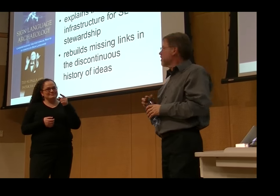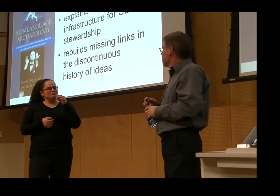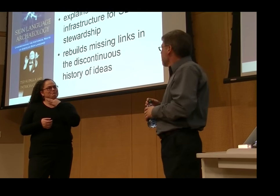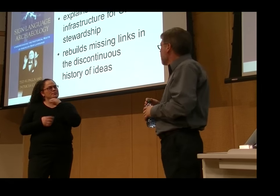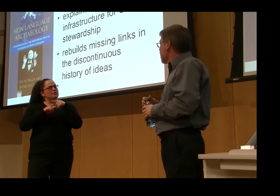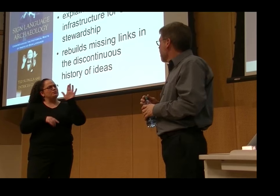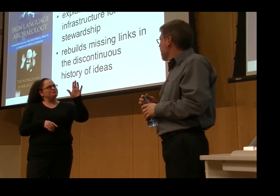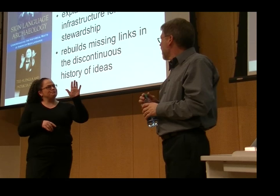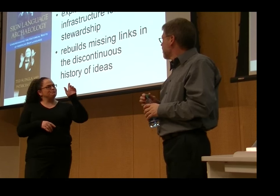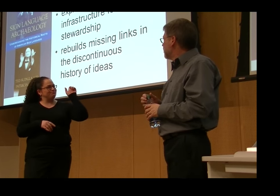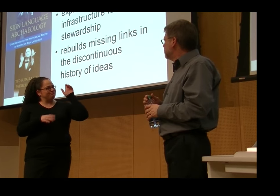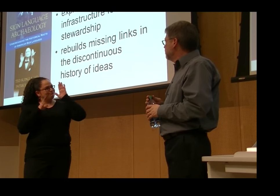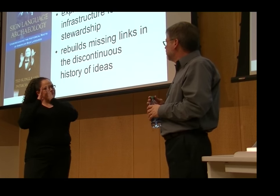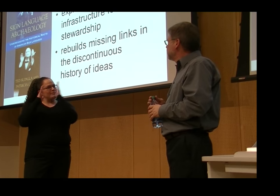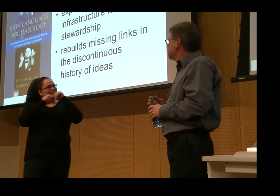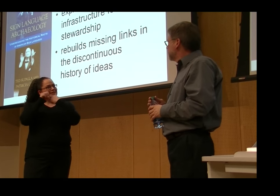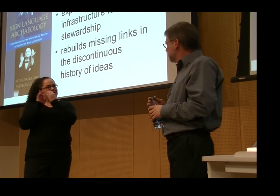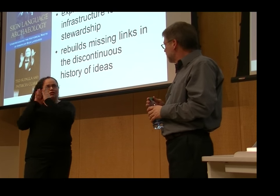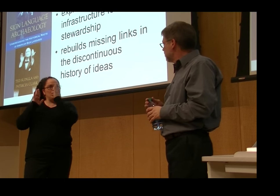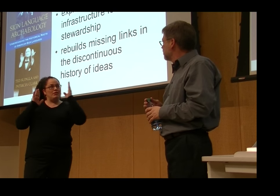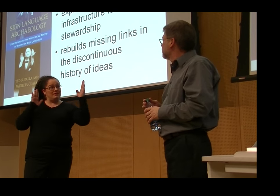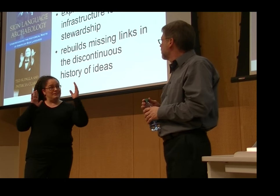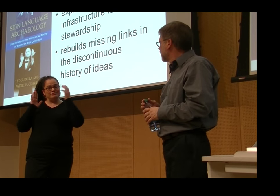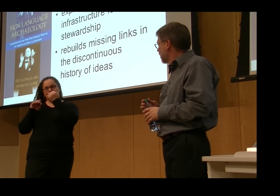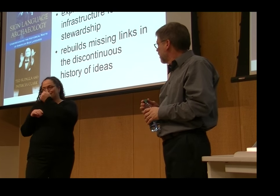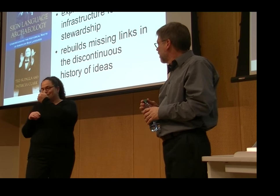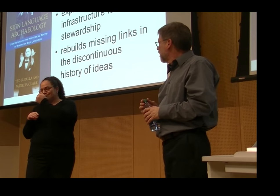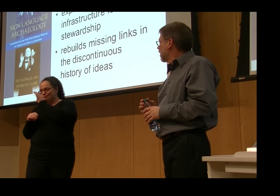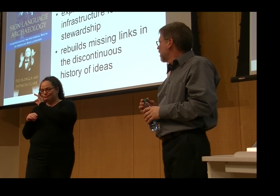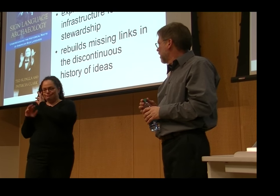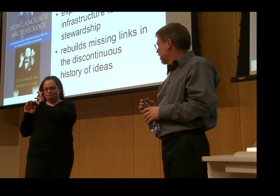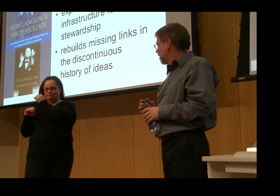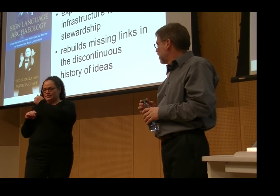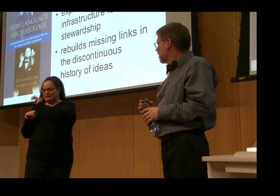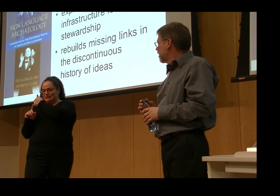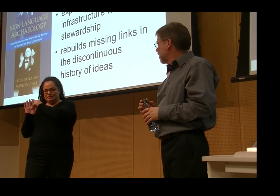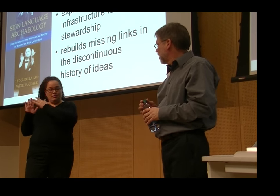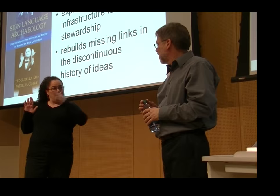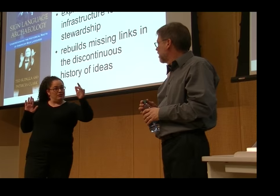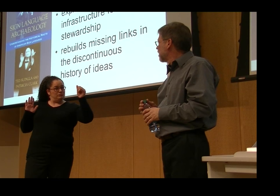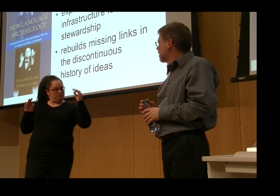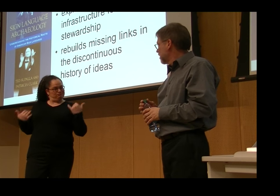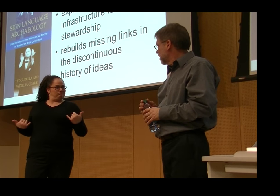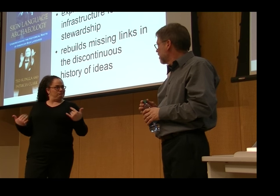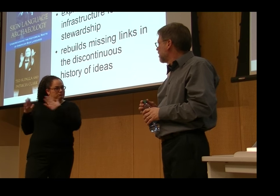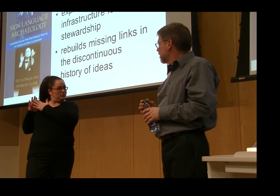Hi. Your talk was fascinating, and I have one question for you. As you looked